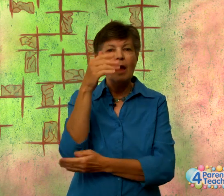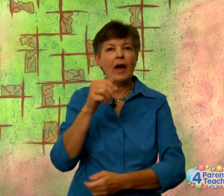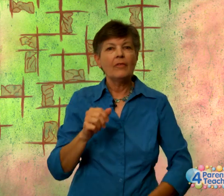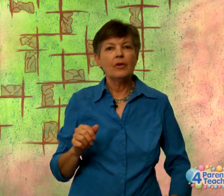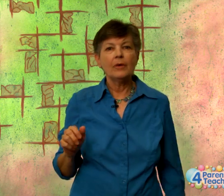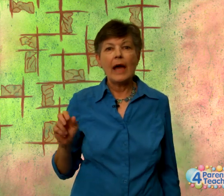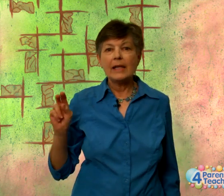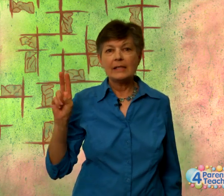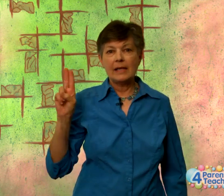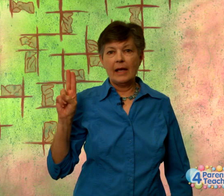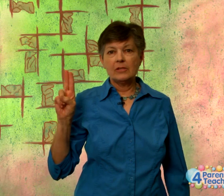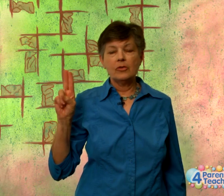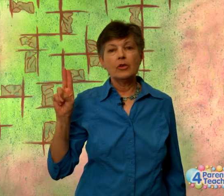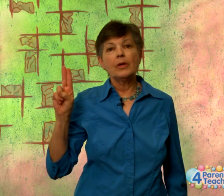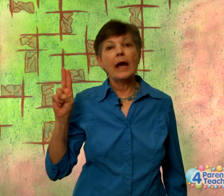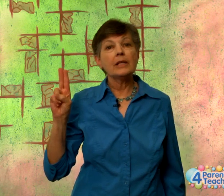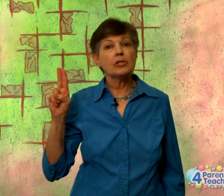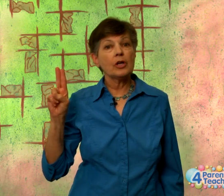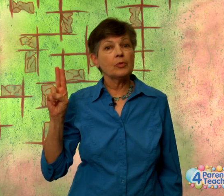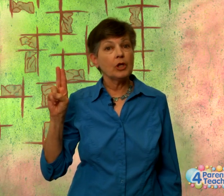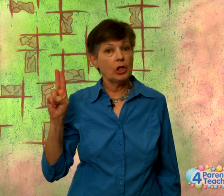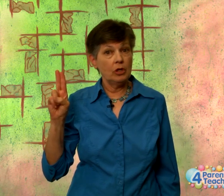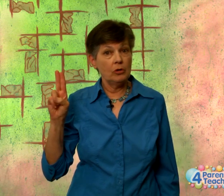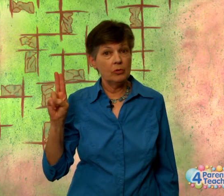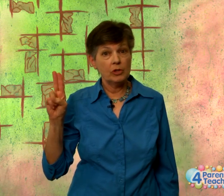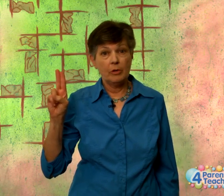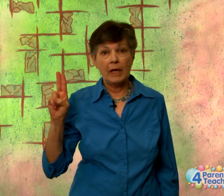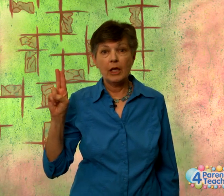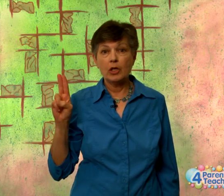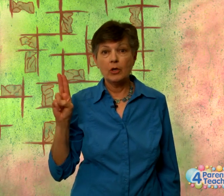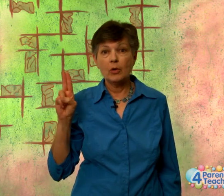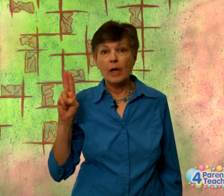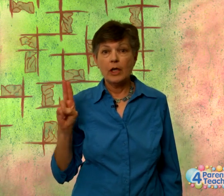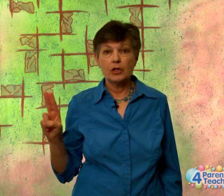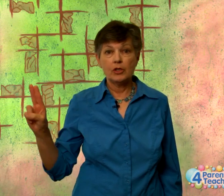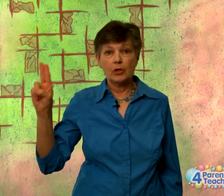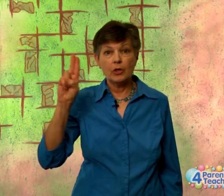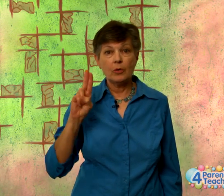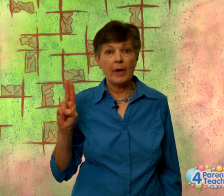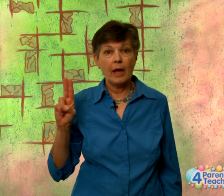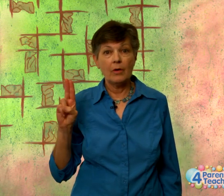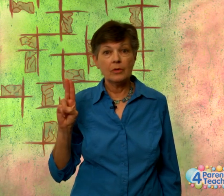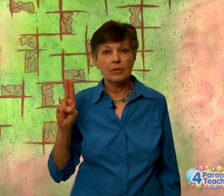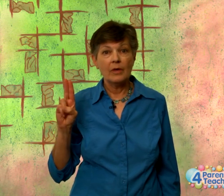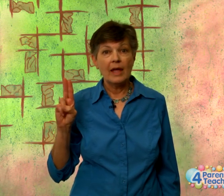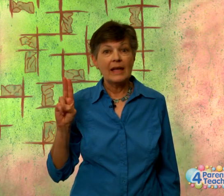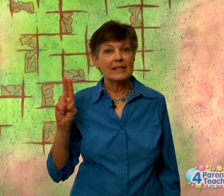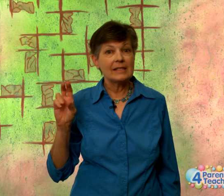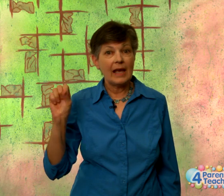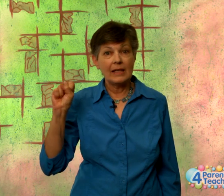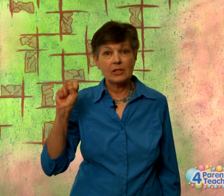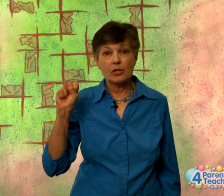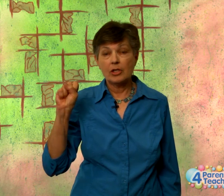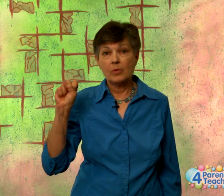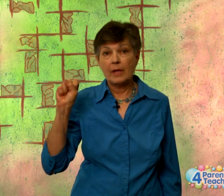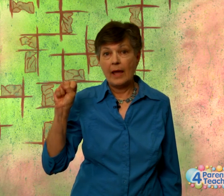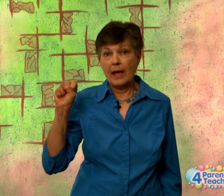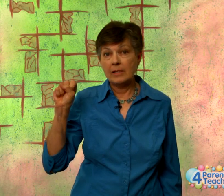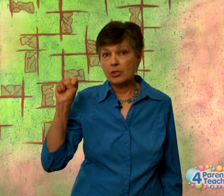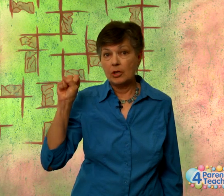Of the United States, so the United starts with a U, so you make a U and you circle it around. States starts with an S, so